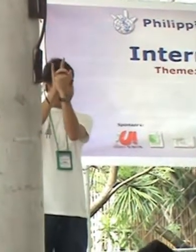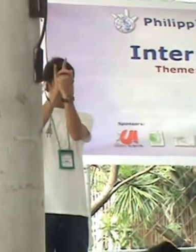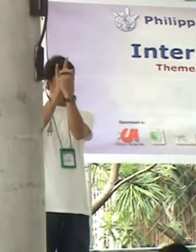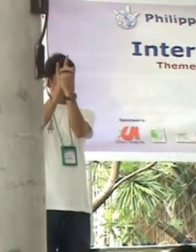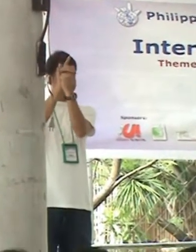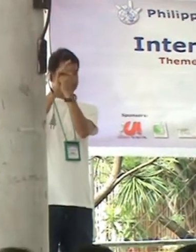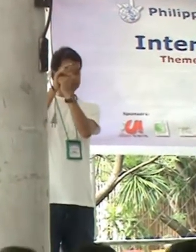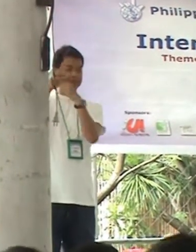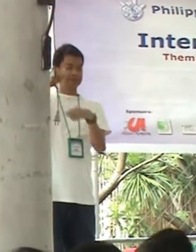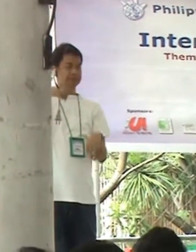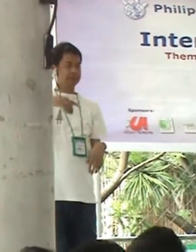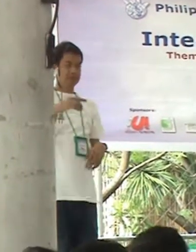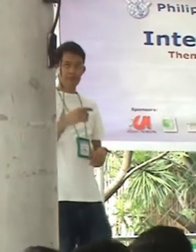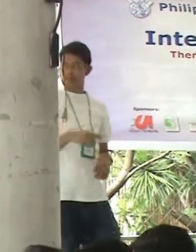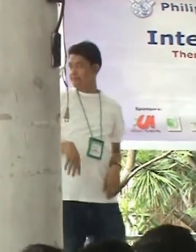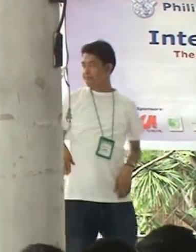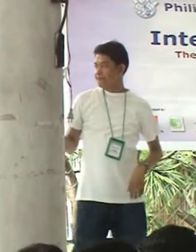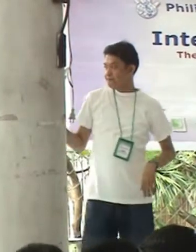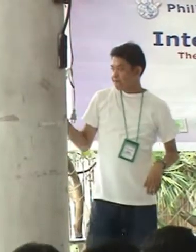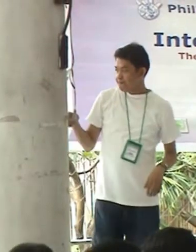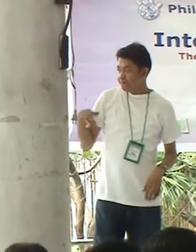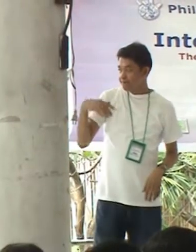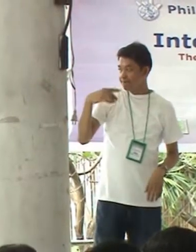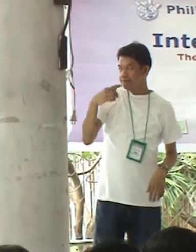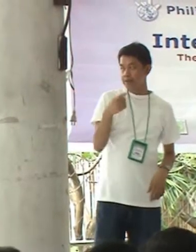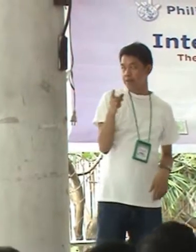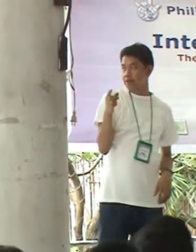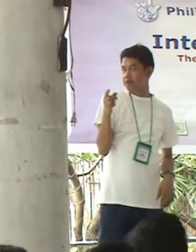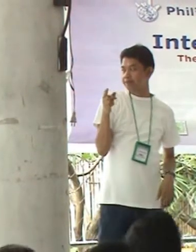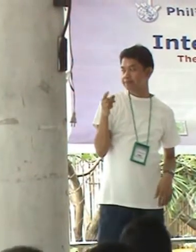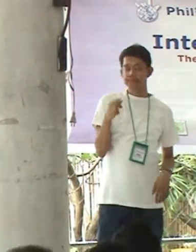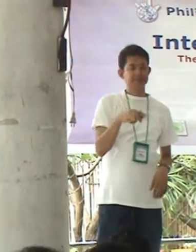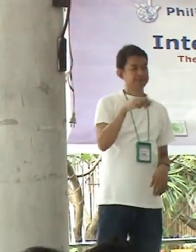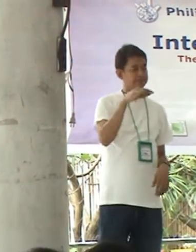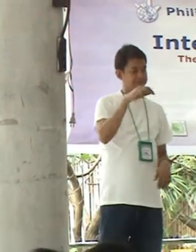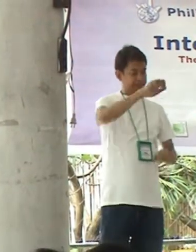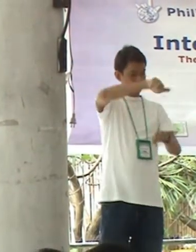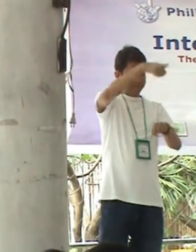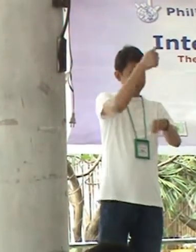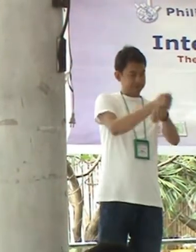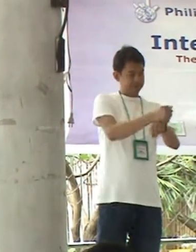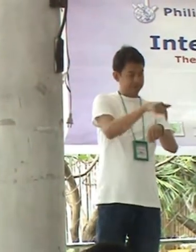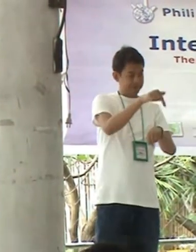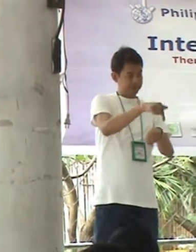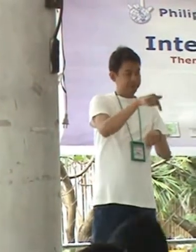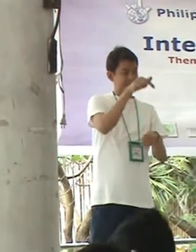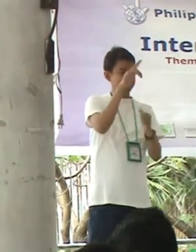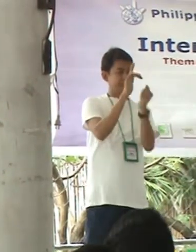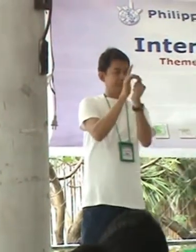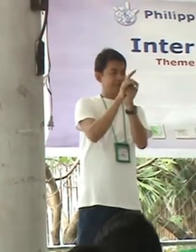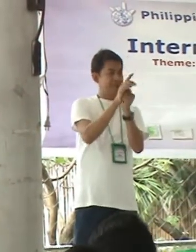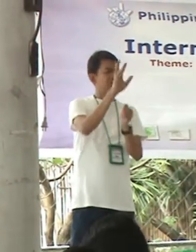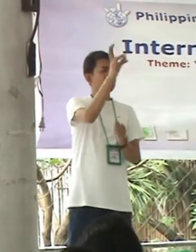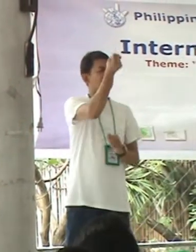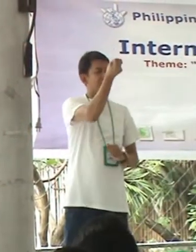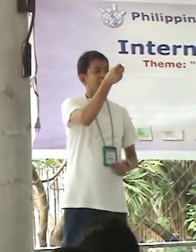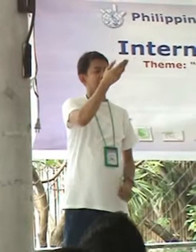Yung Philippine Federation of the Deaf, ito yung under ng... World Federation of the Deaf. It was established...